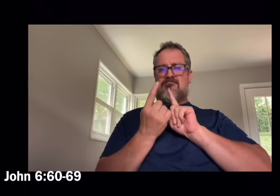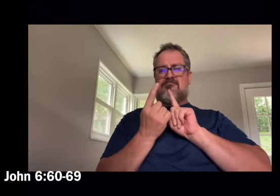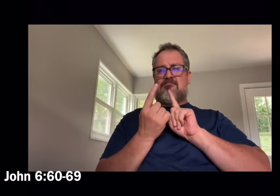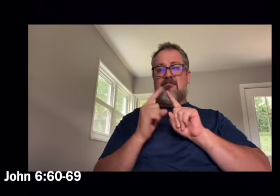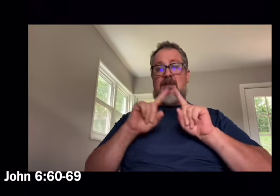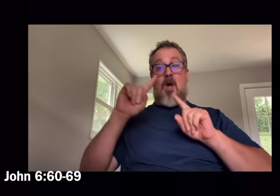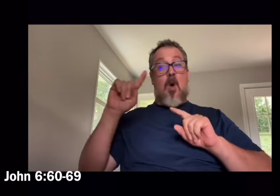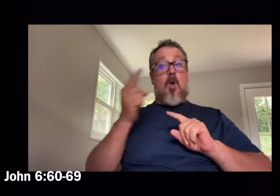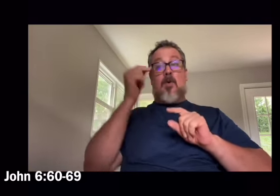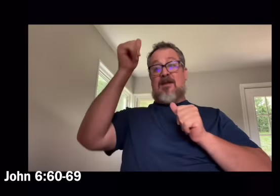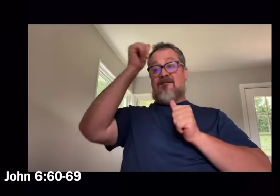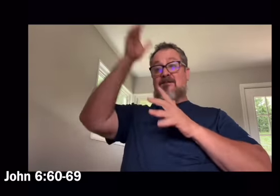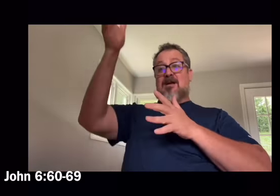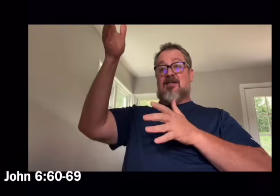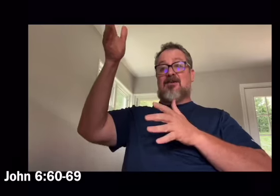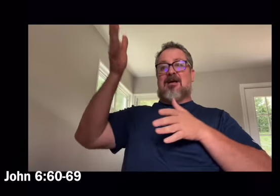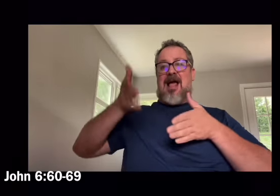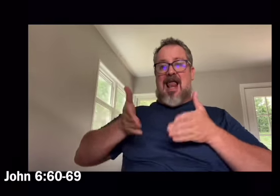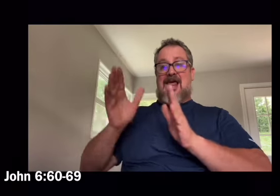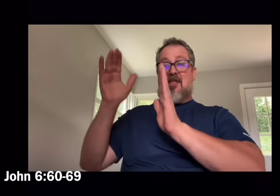granted him by my Father.